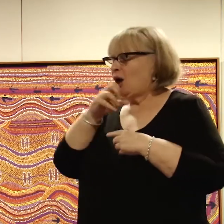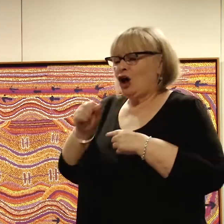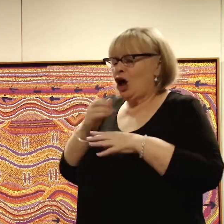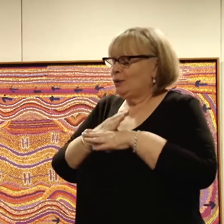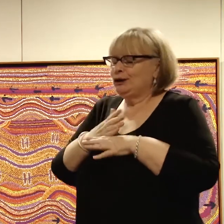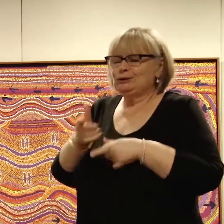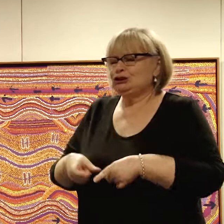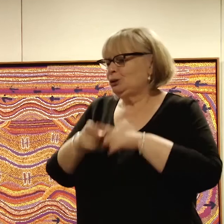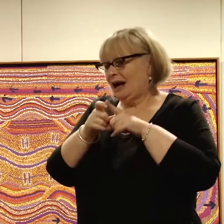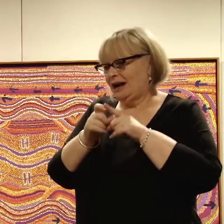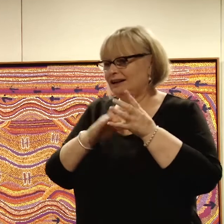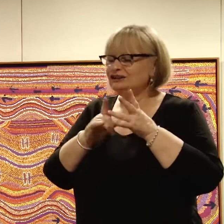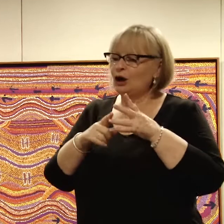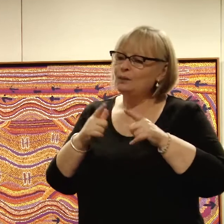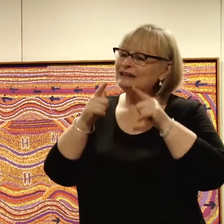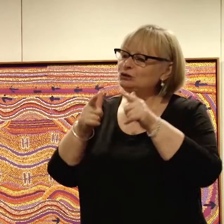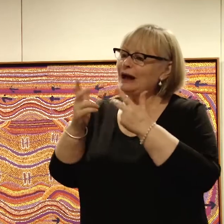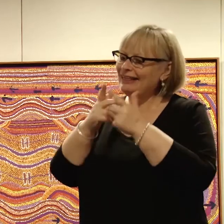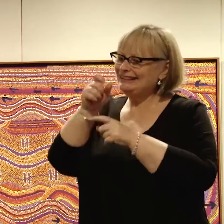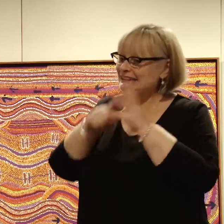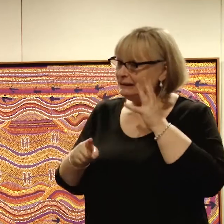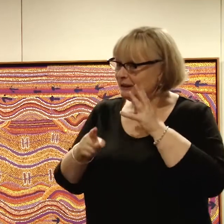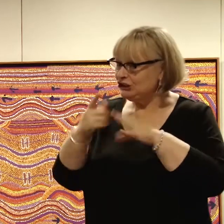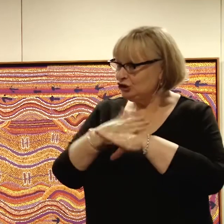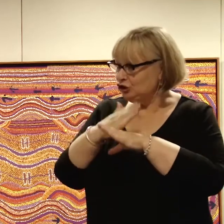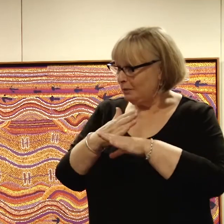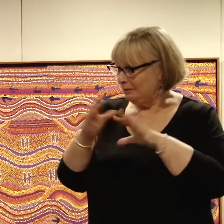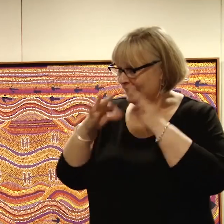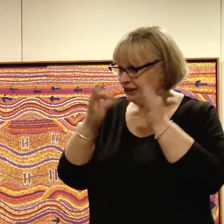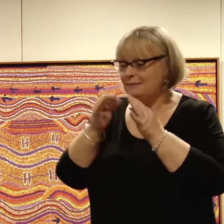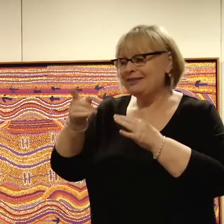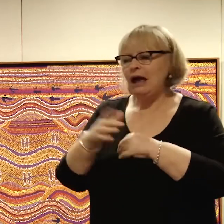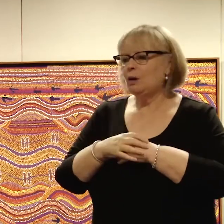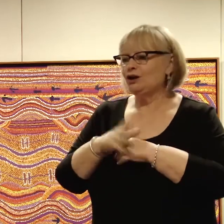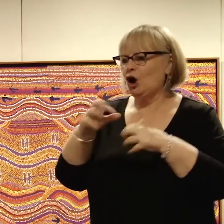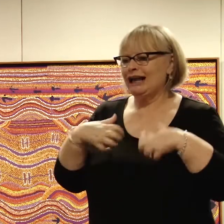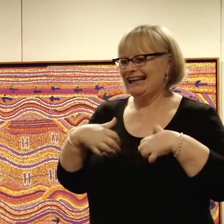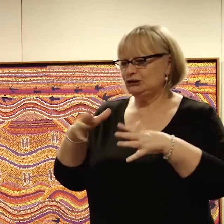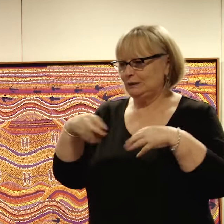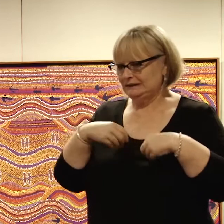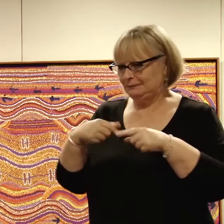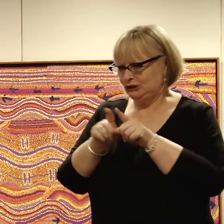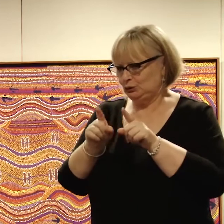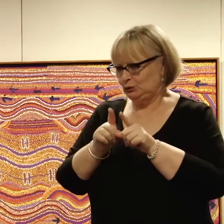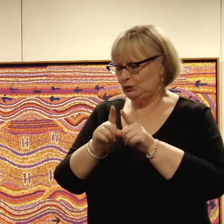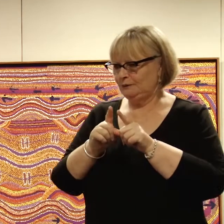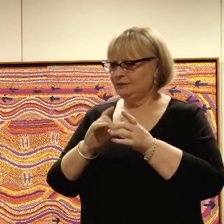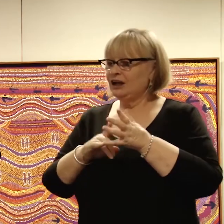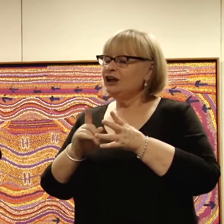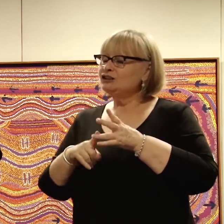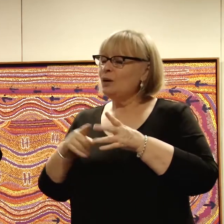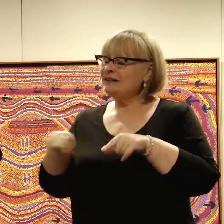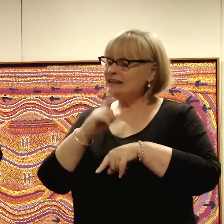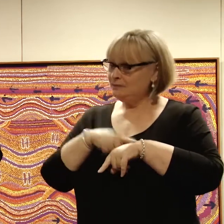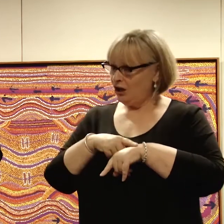too hard. So I went to several disability run job agencies, but again, they were less than keen to take me on. So while all of this